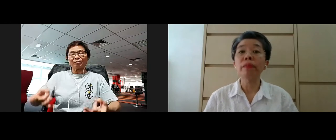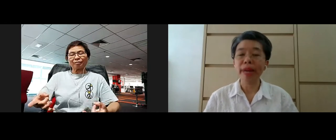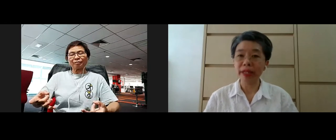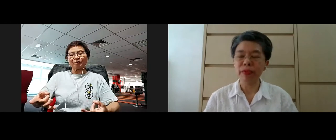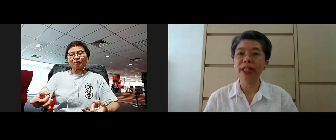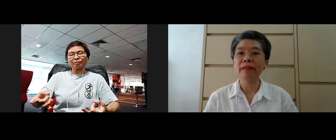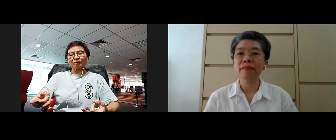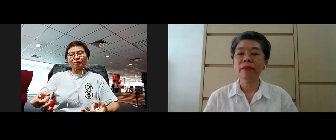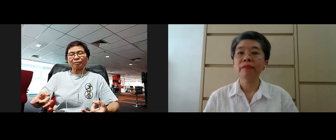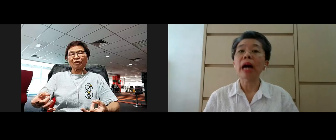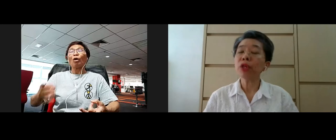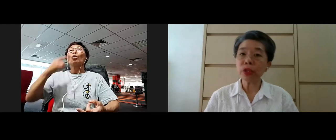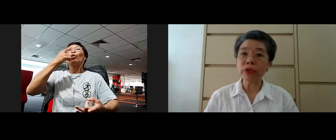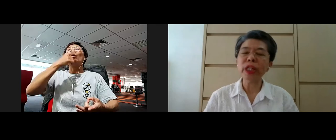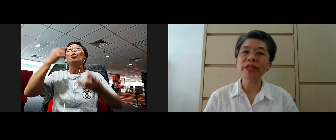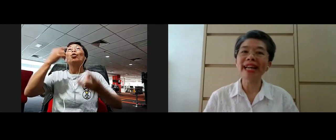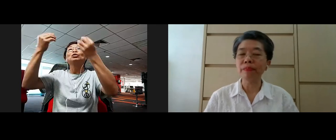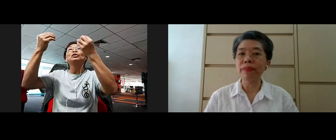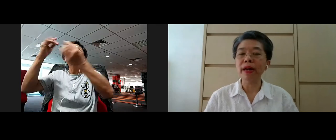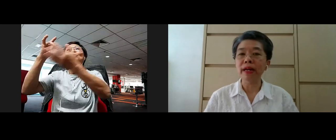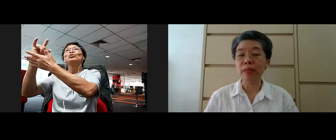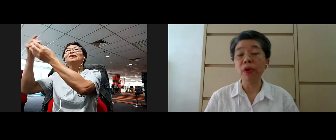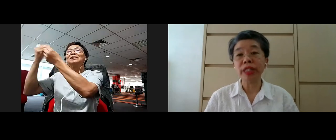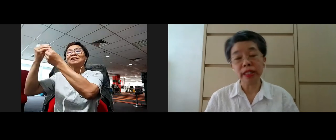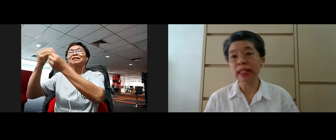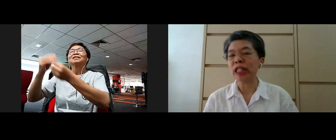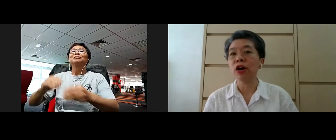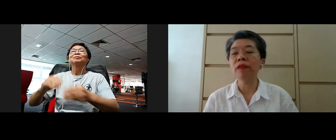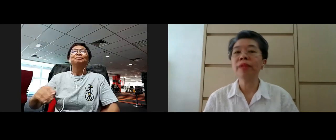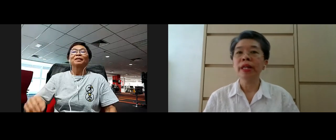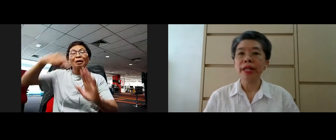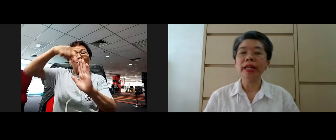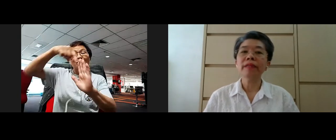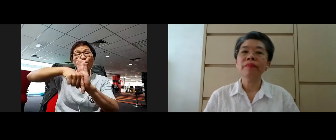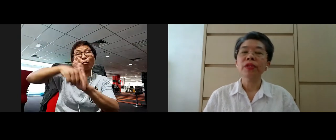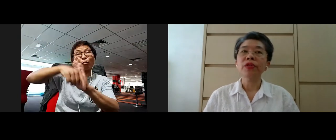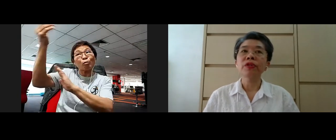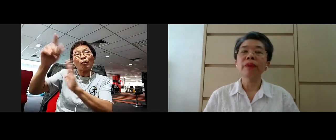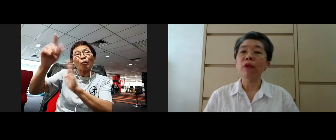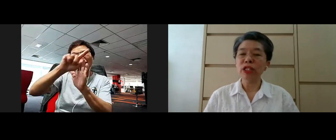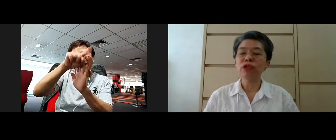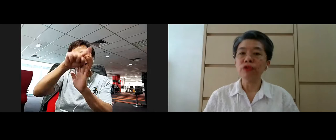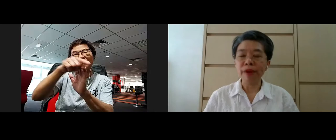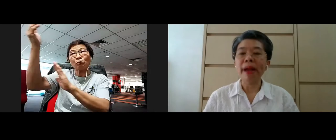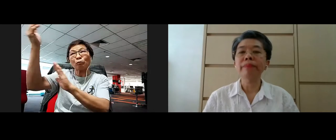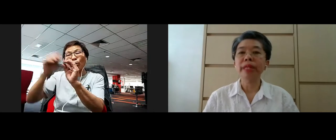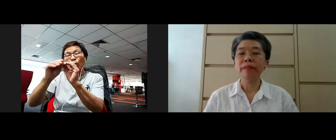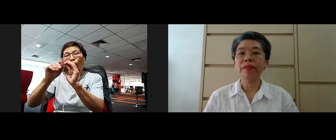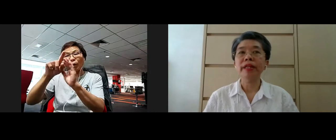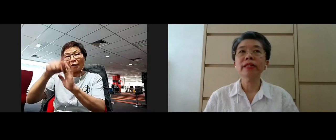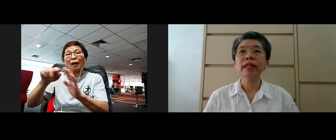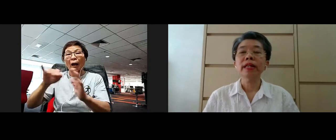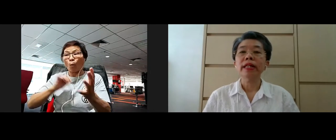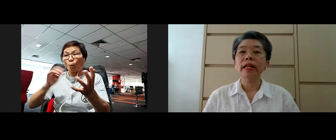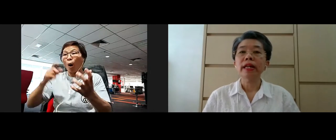taught by the Buddha. I'm going to go into that in more detail later on. But I want you to remember